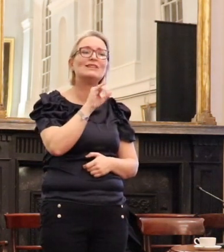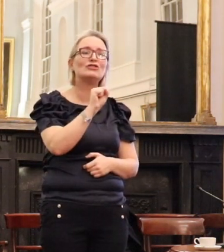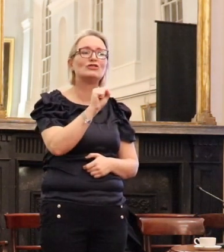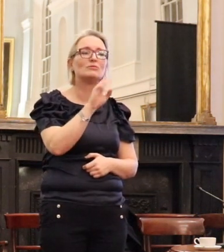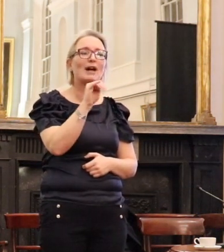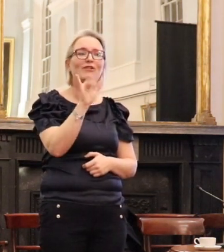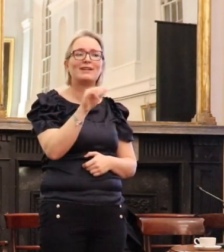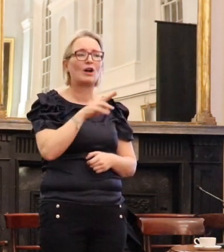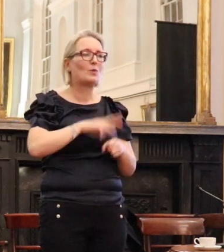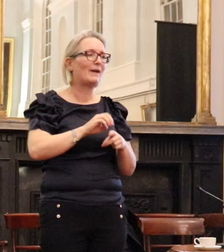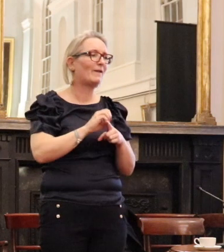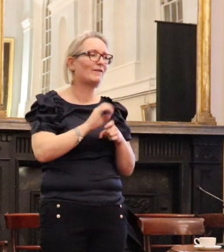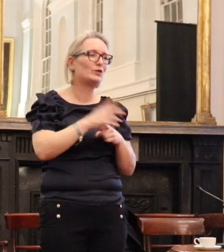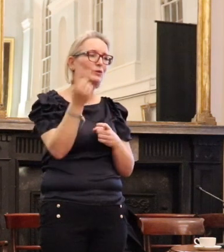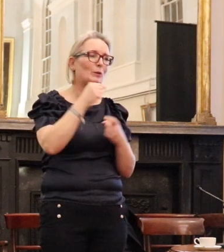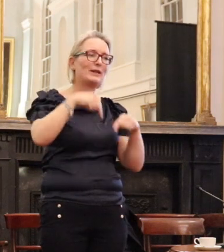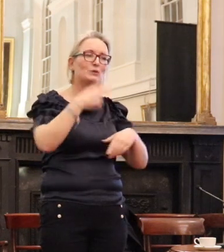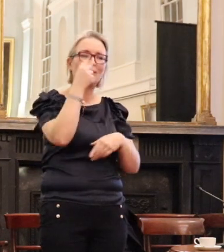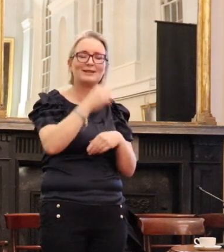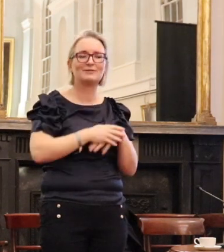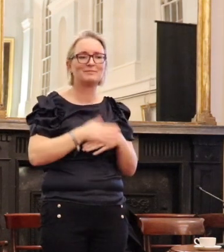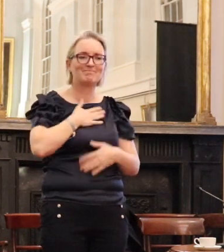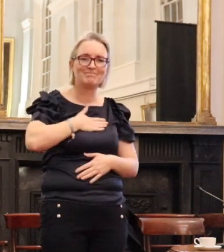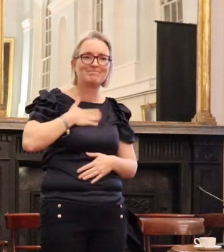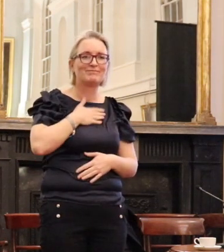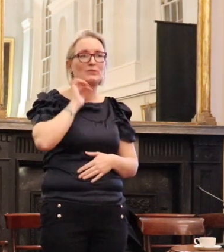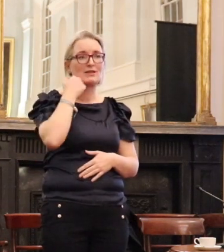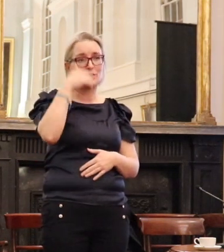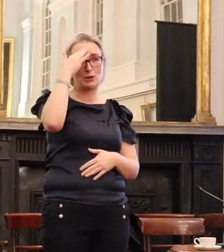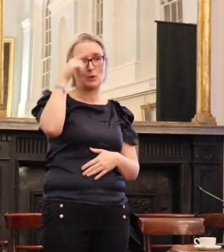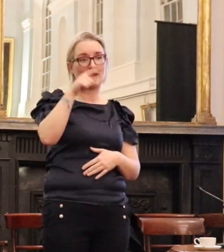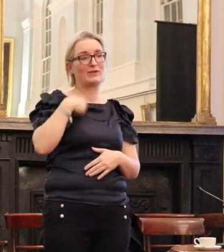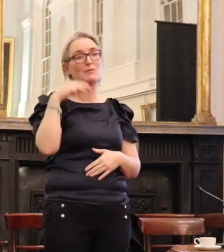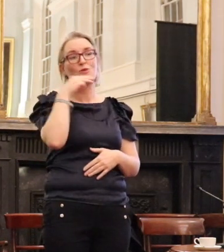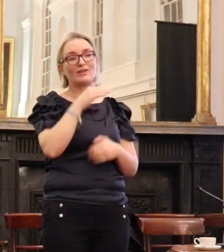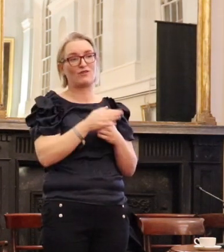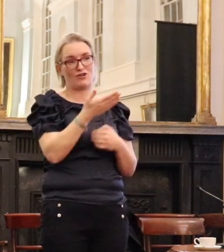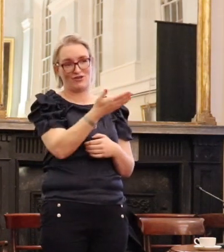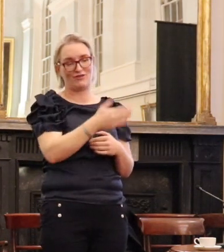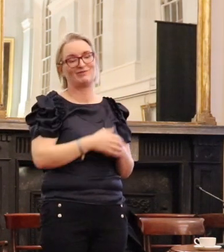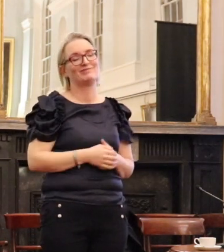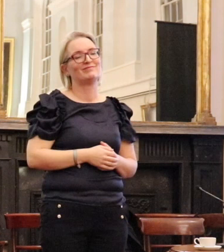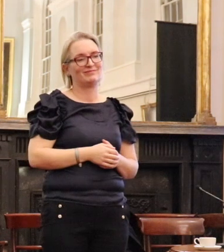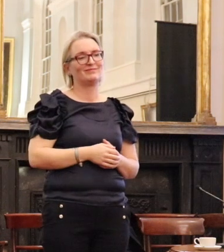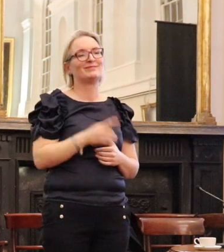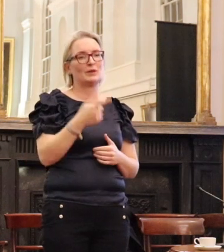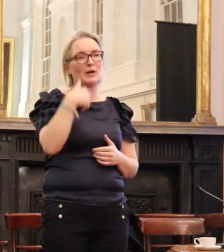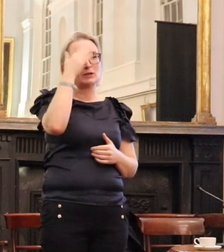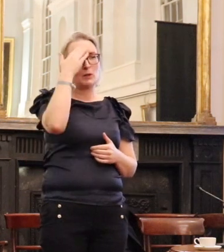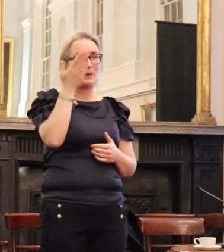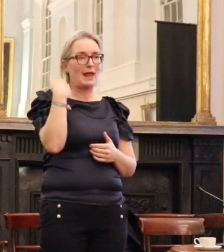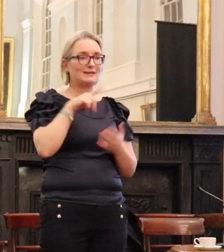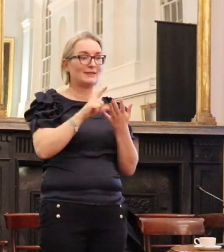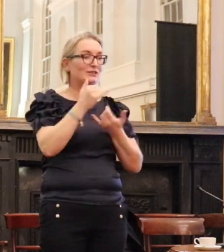it's unfortunately not well enough to be here tonight because I know how much this evening means to her and as she has for the last seven